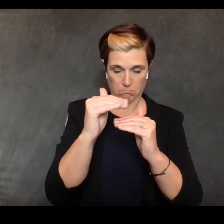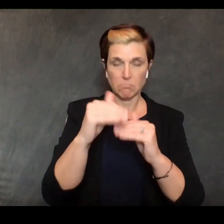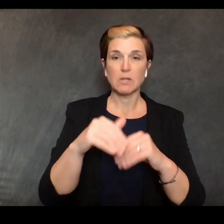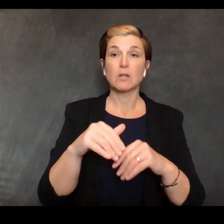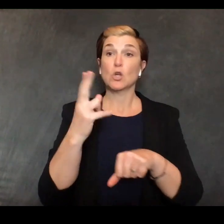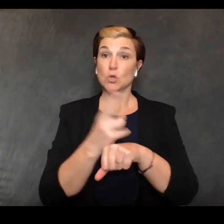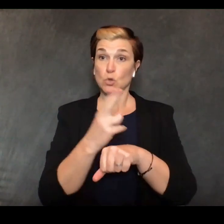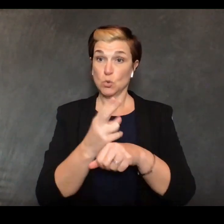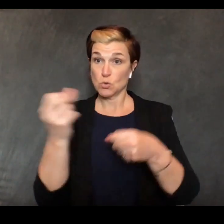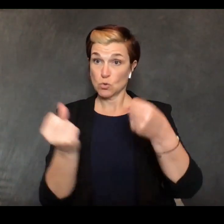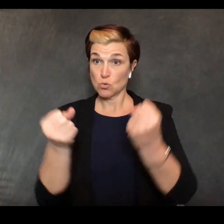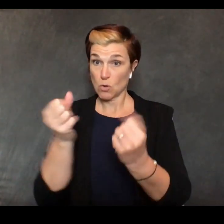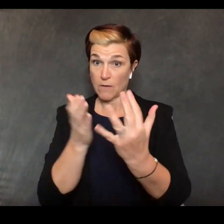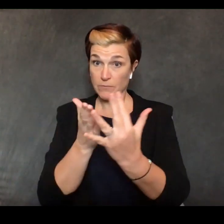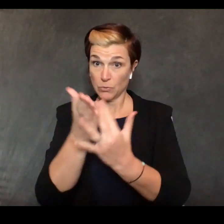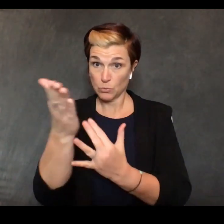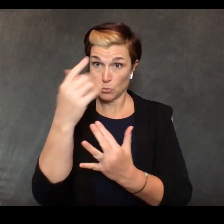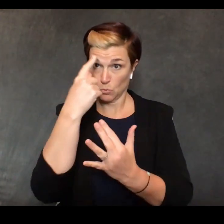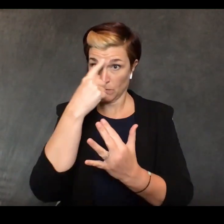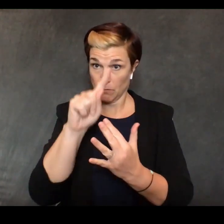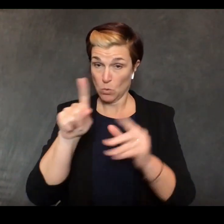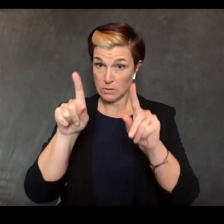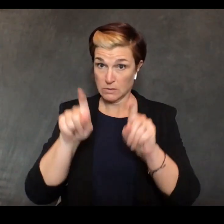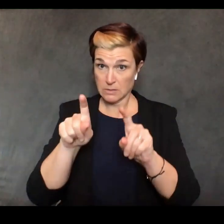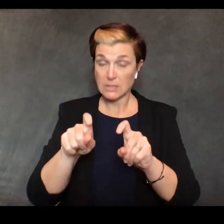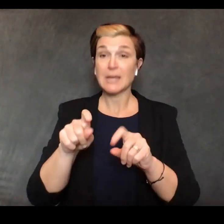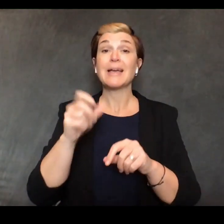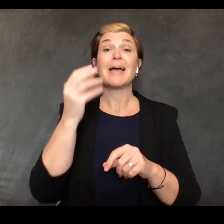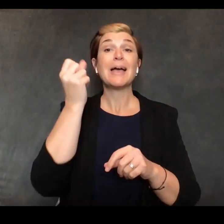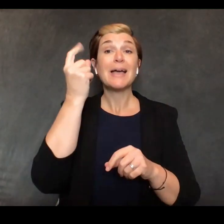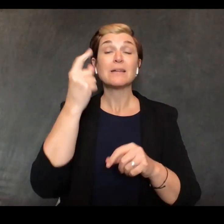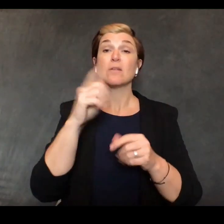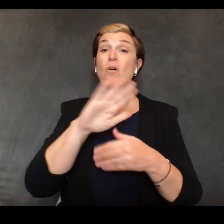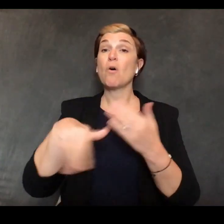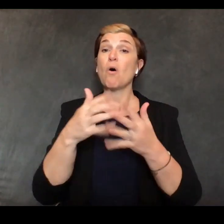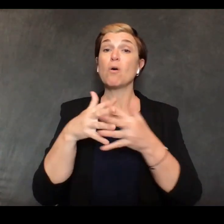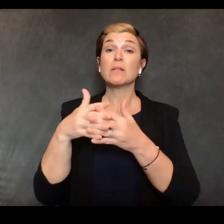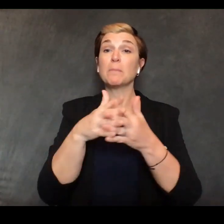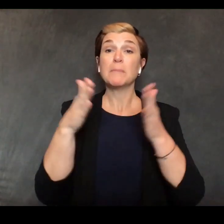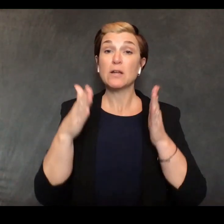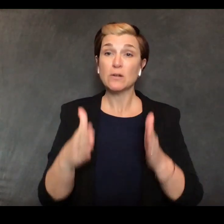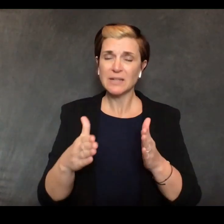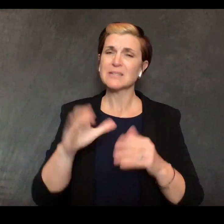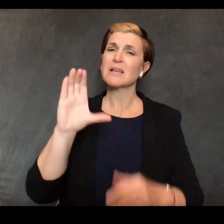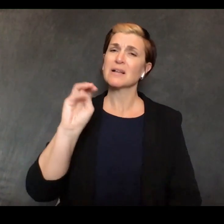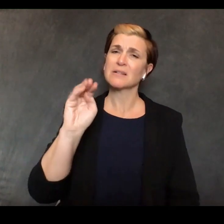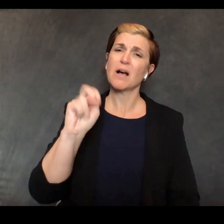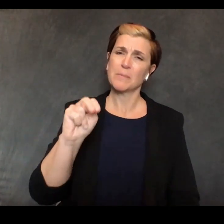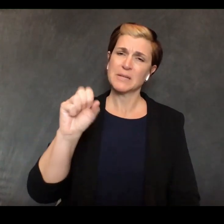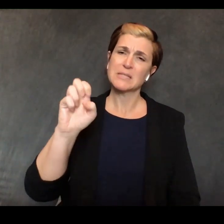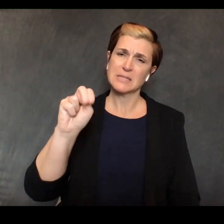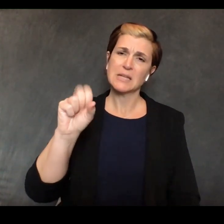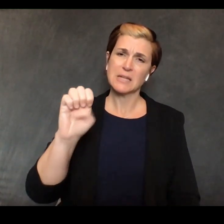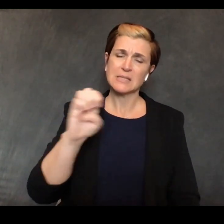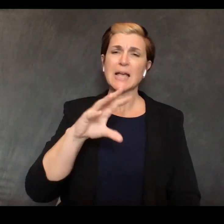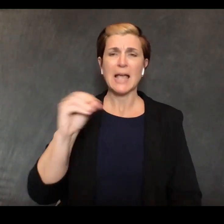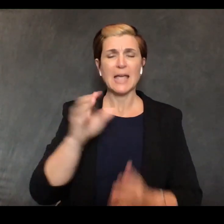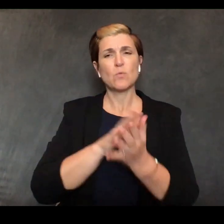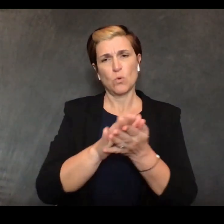every american especially practicing common sense and good hygiene for the american people as a whole the risk of serious